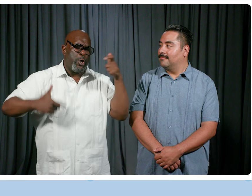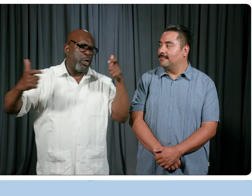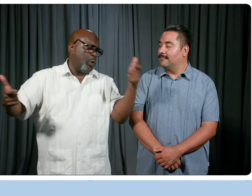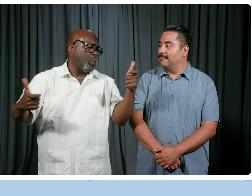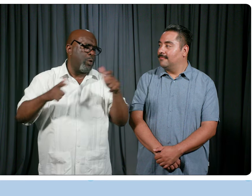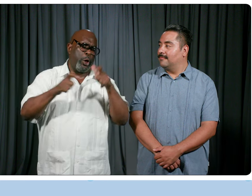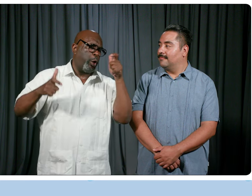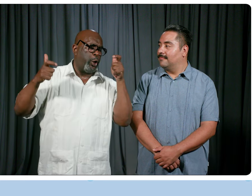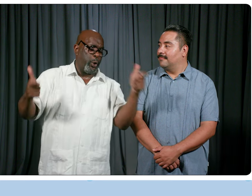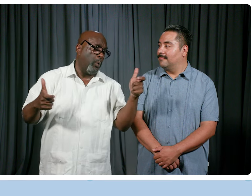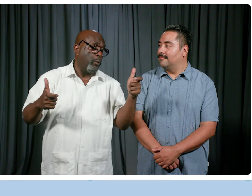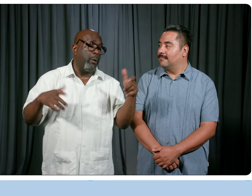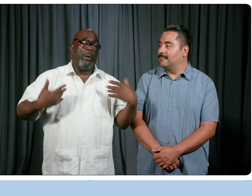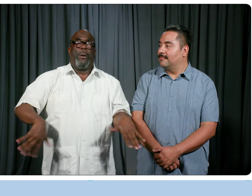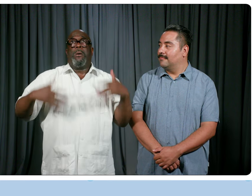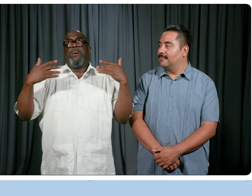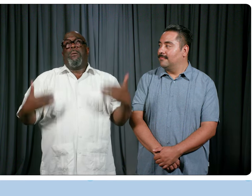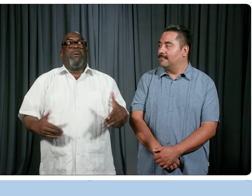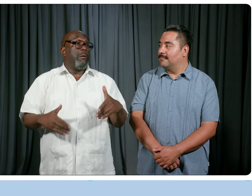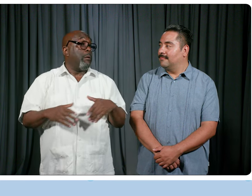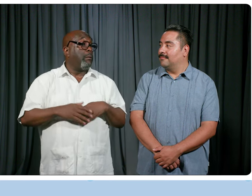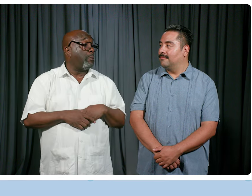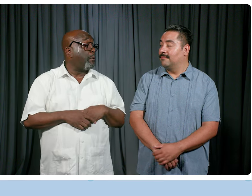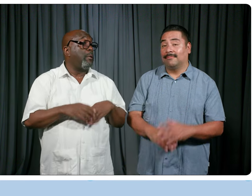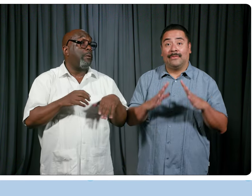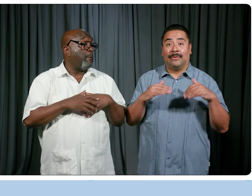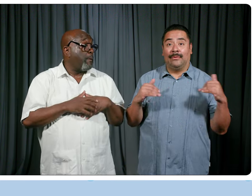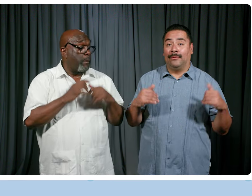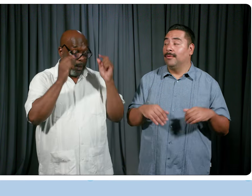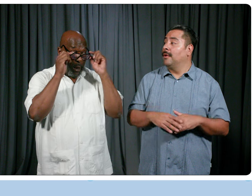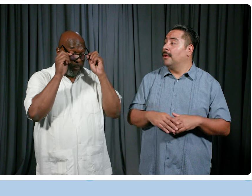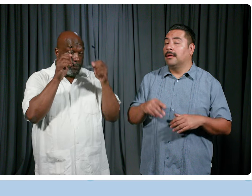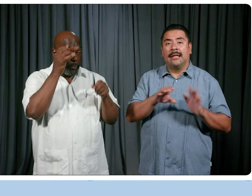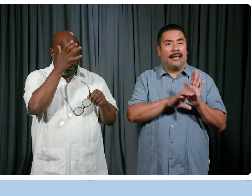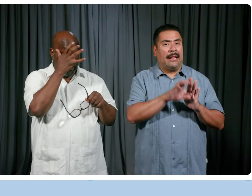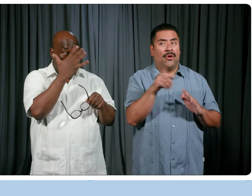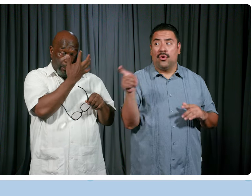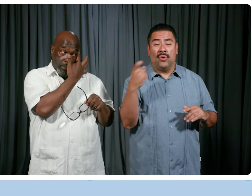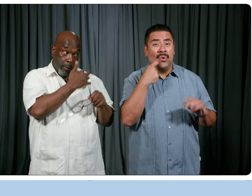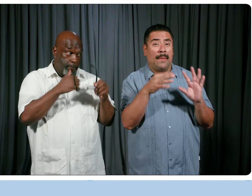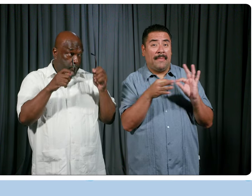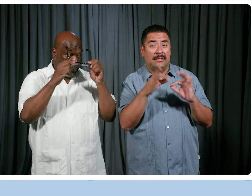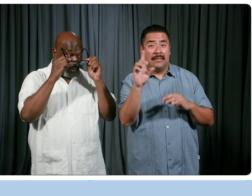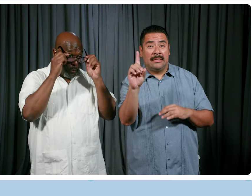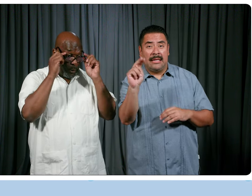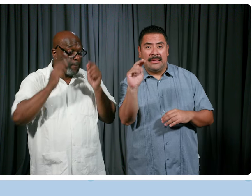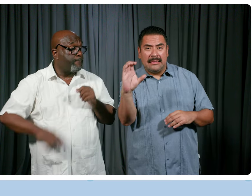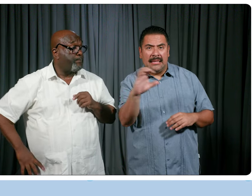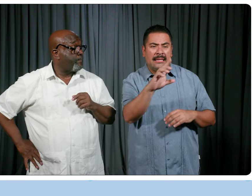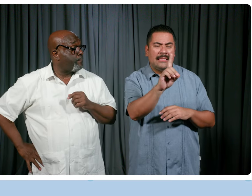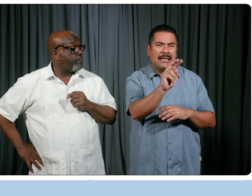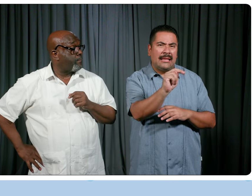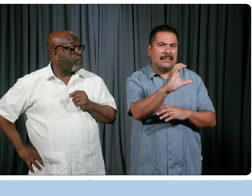huge, huge population. Very mixed. Very diverse. So you have mentioned the DNC and then the DNC committee,